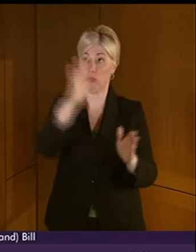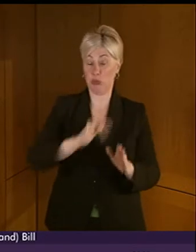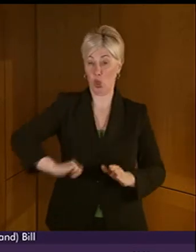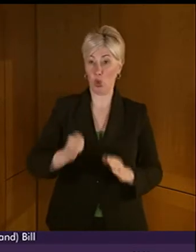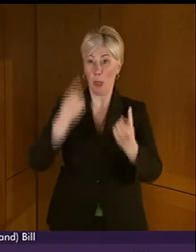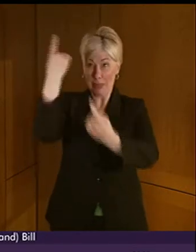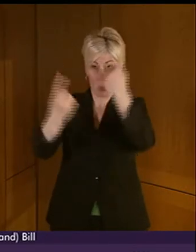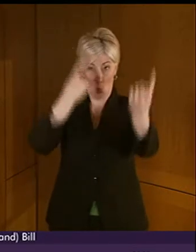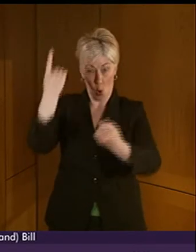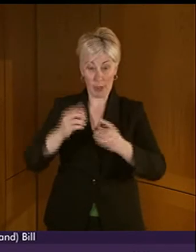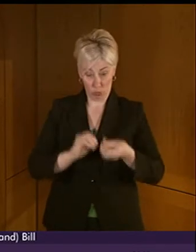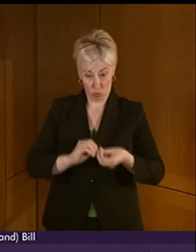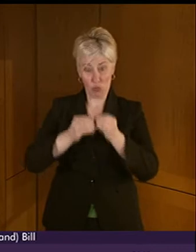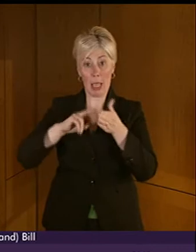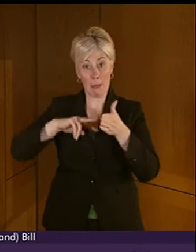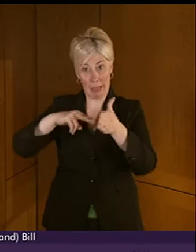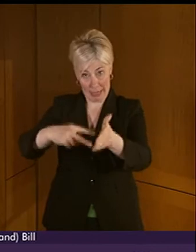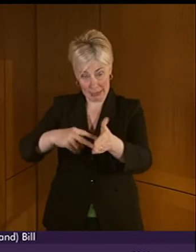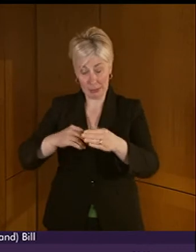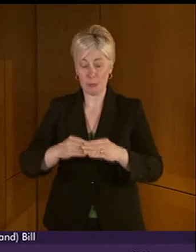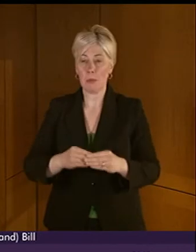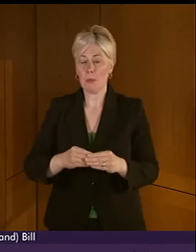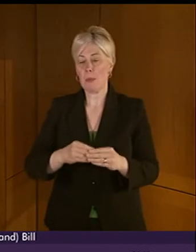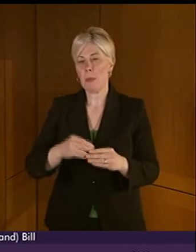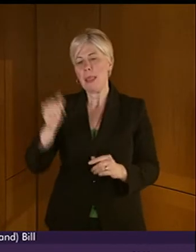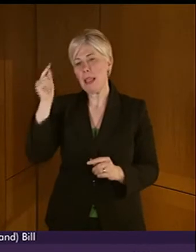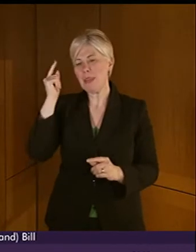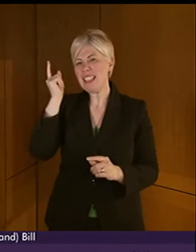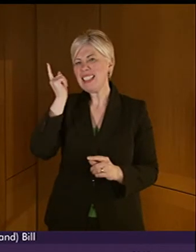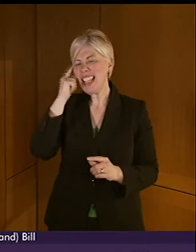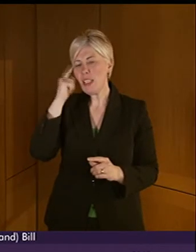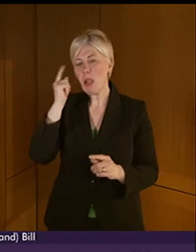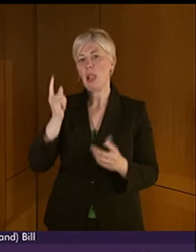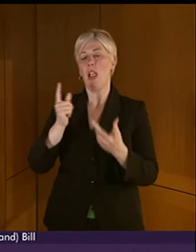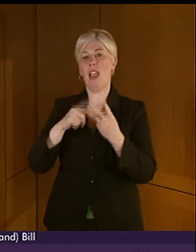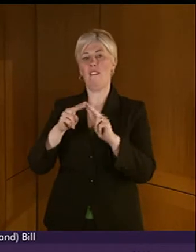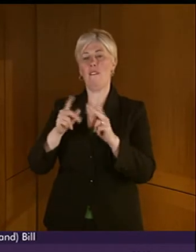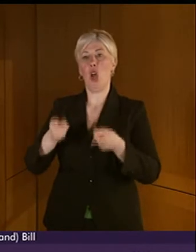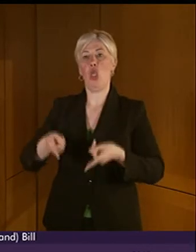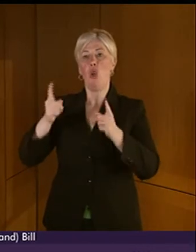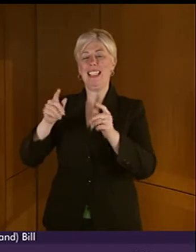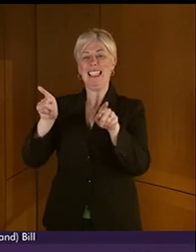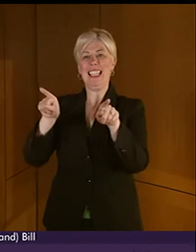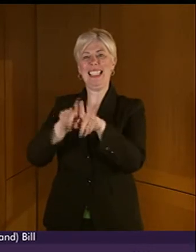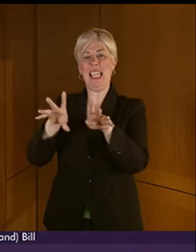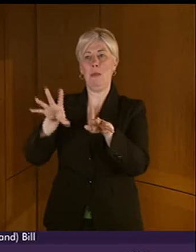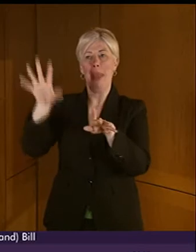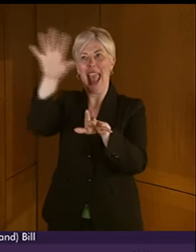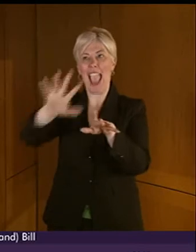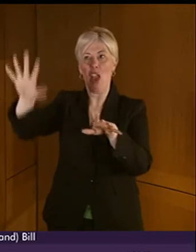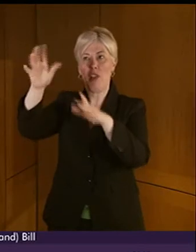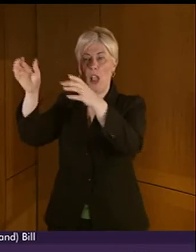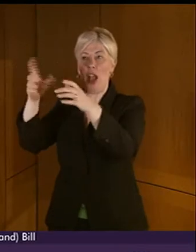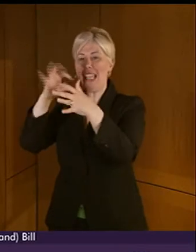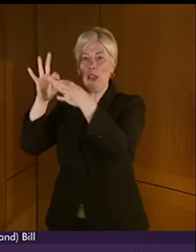BSL plan, then it would be sensible if authorities working in the same geographic area could explore the opportunities